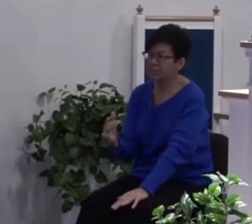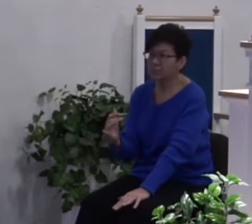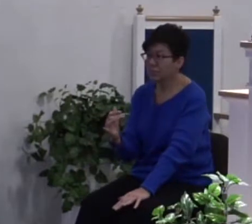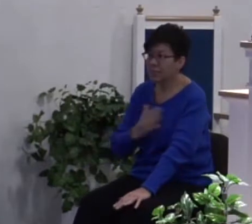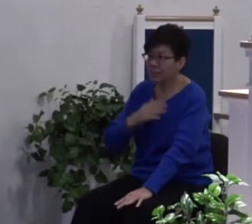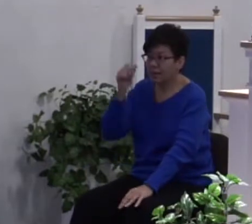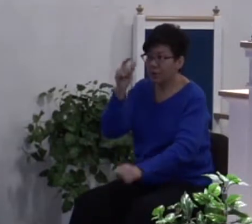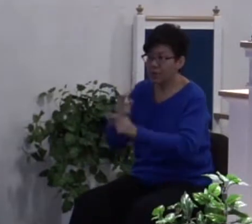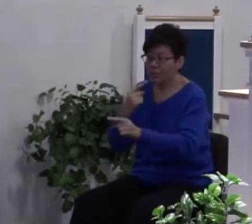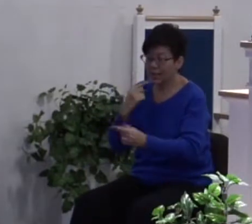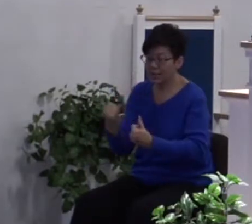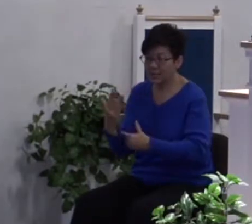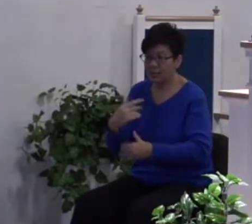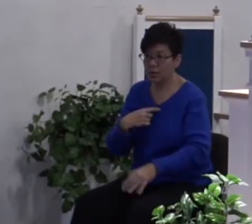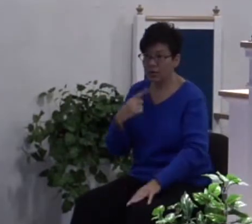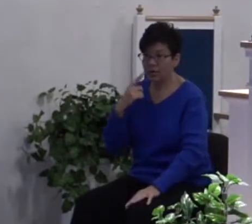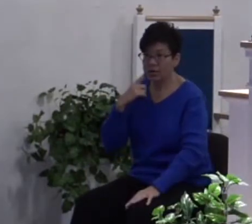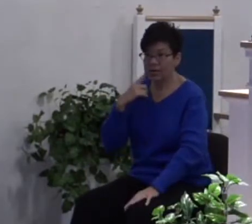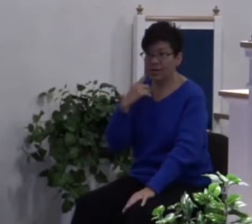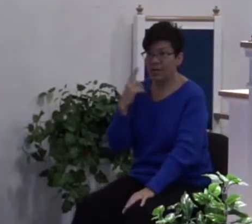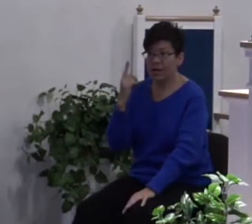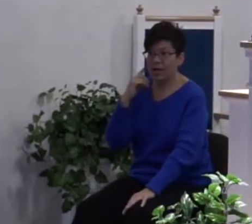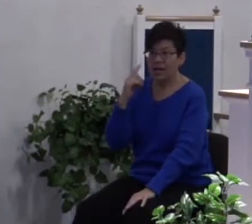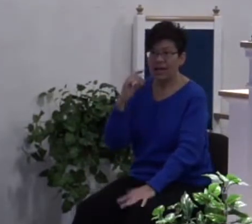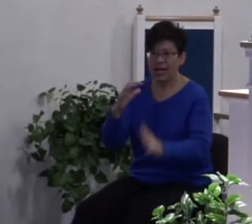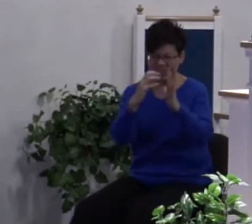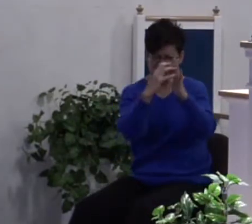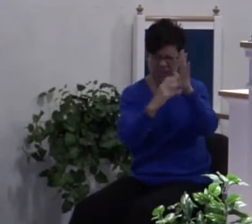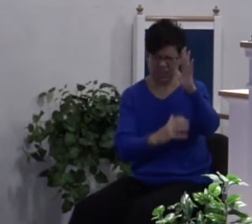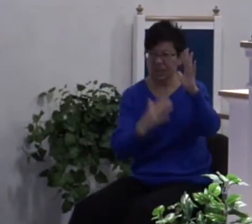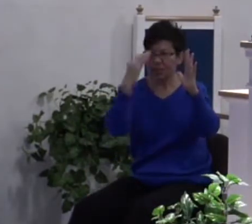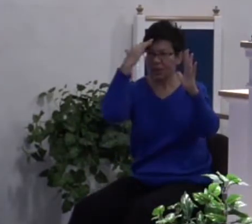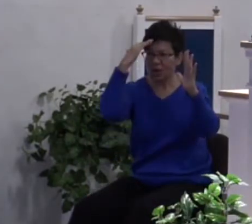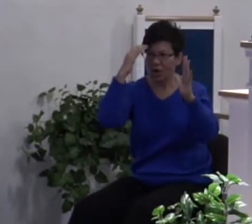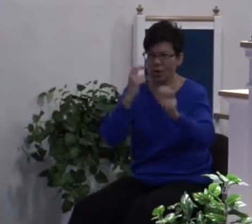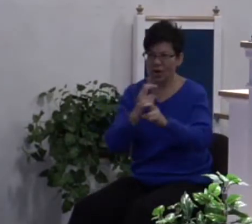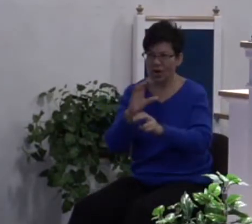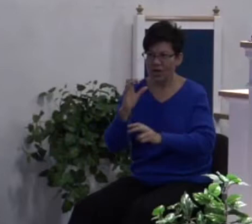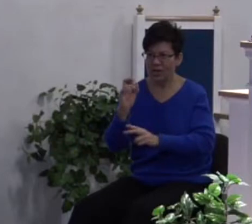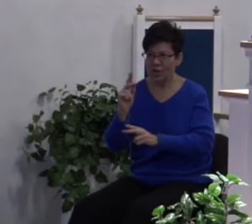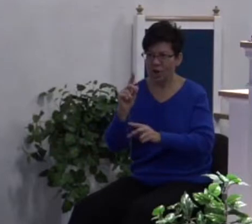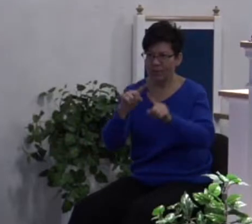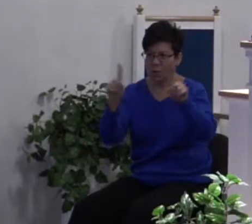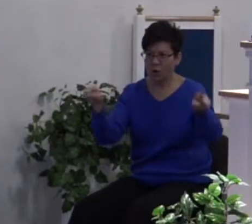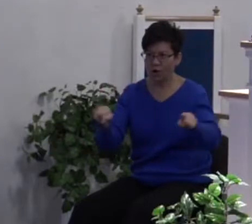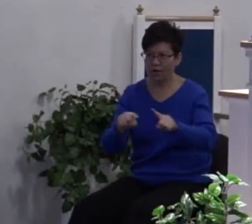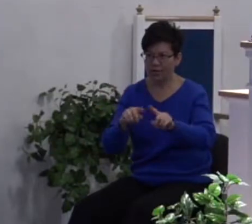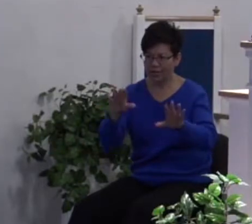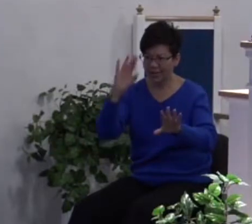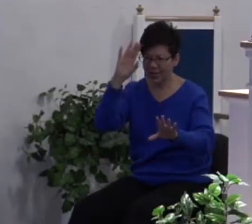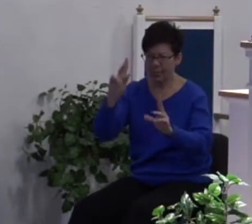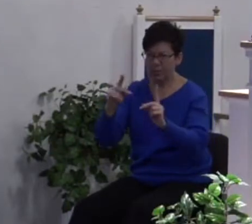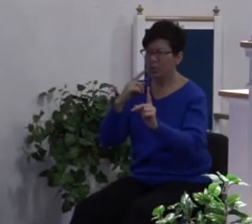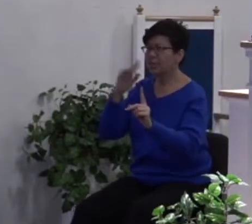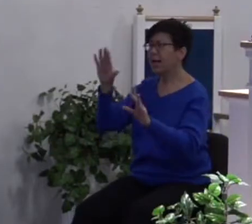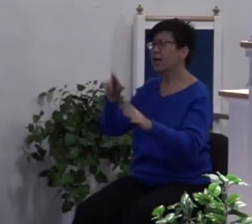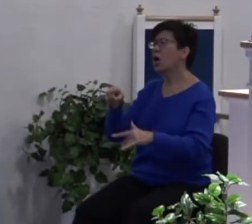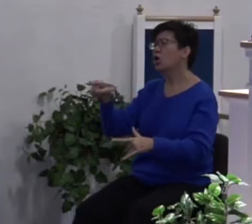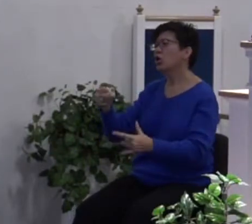brother was saying this morning like fingernails going down a chalkboard. I hate to hear people say you complete me. Only God can complete